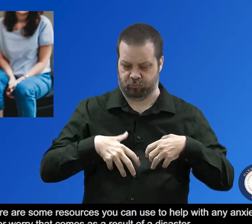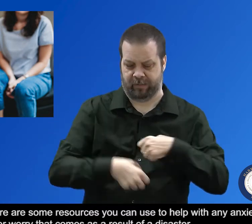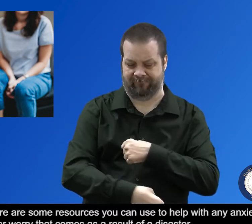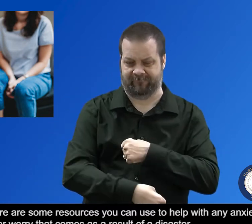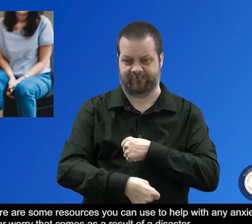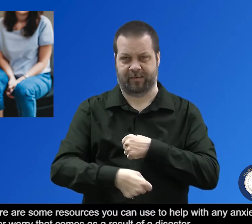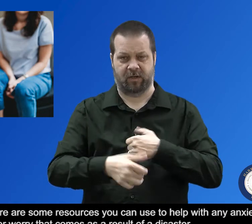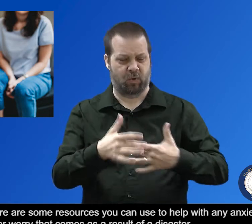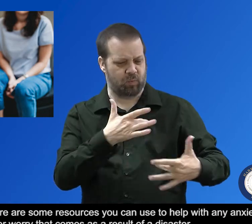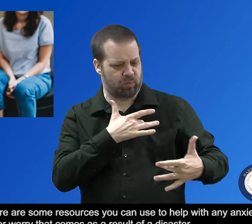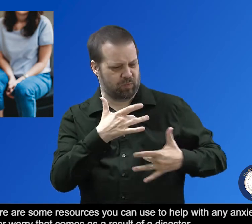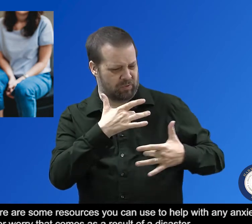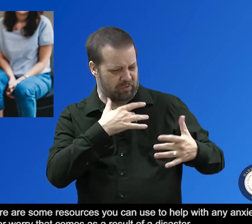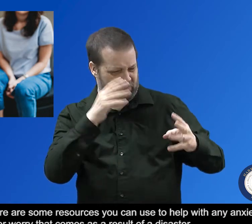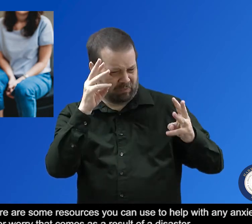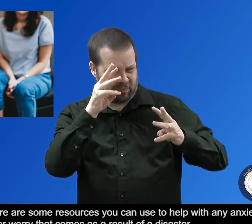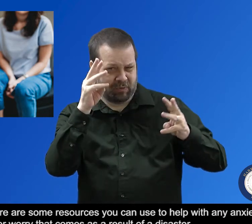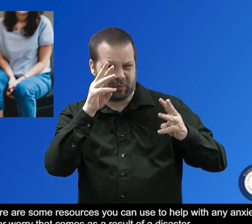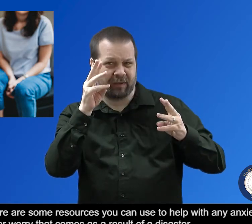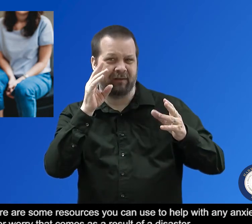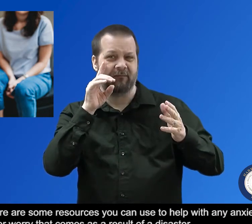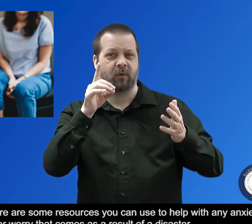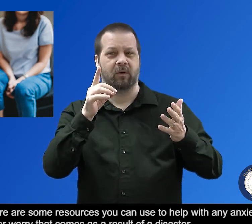worry that comes as a result of a disaster.